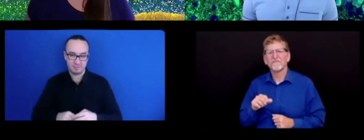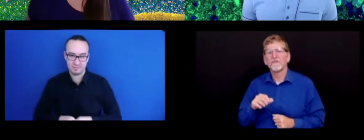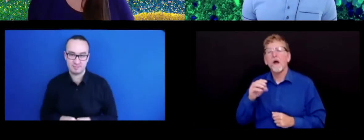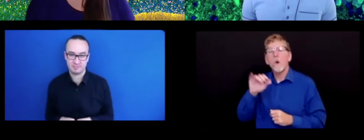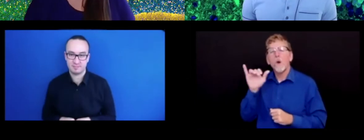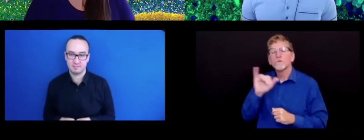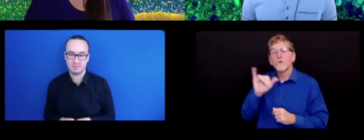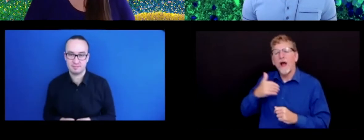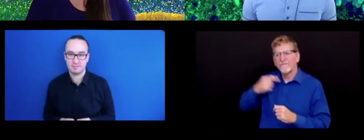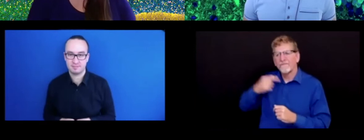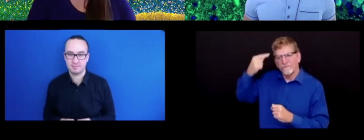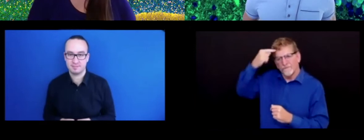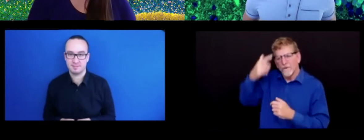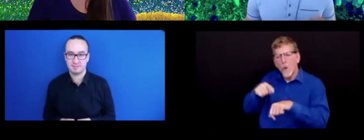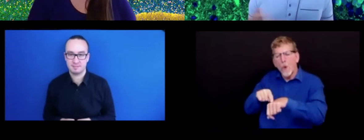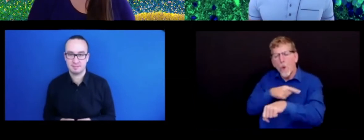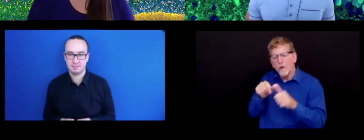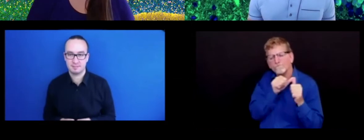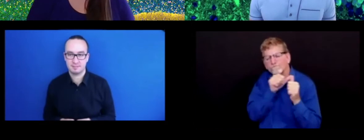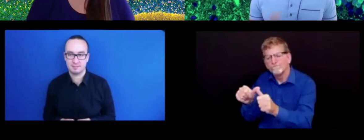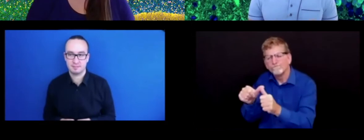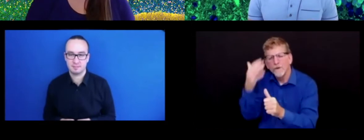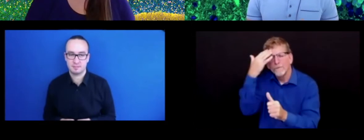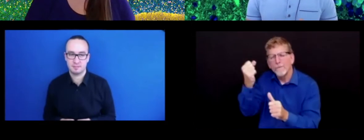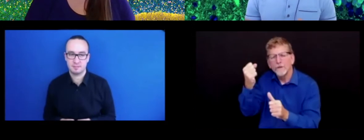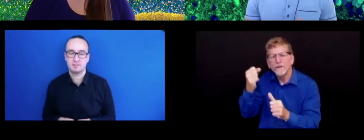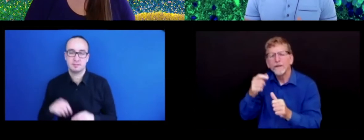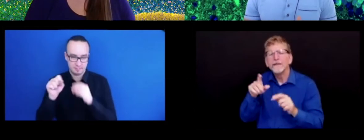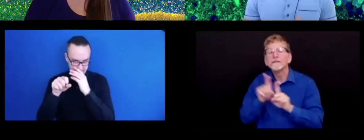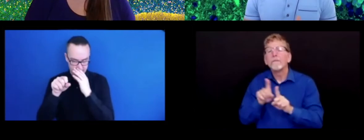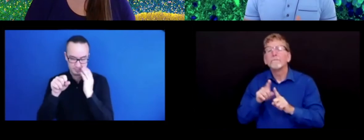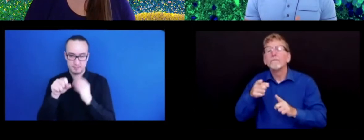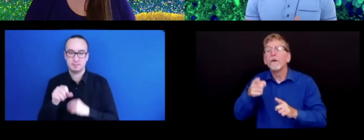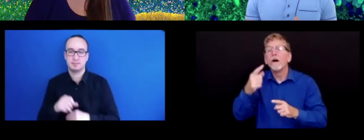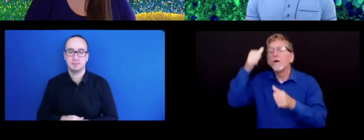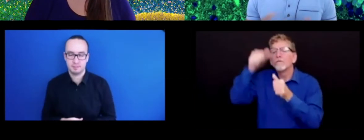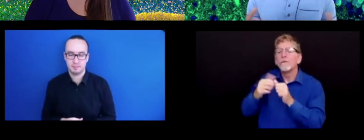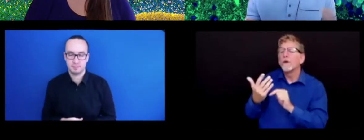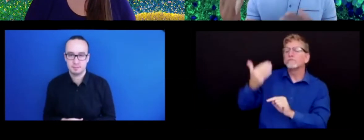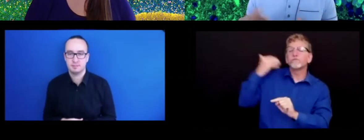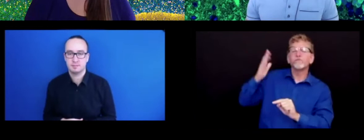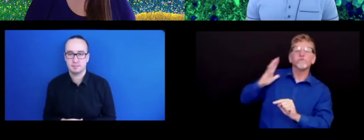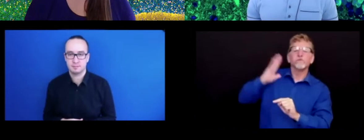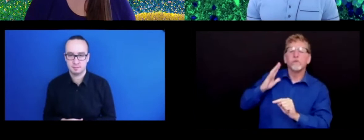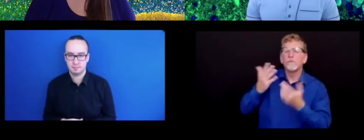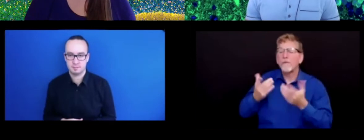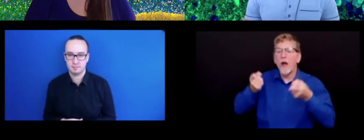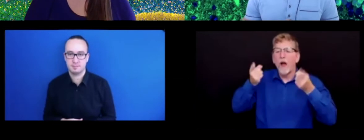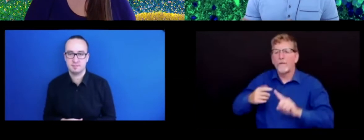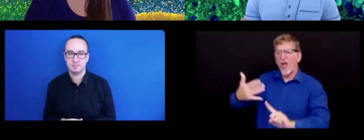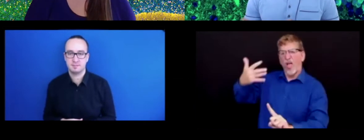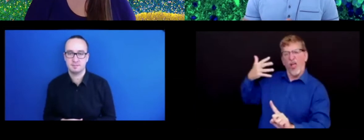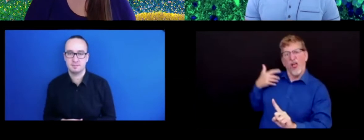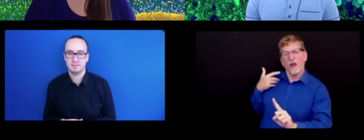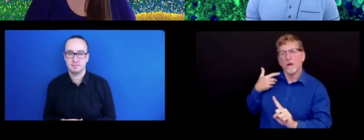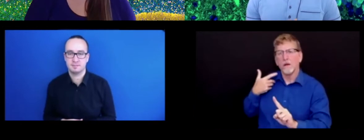memory too, right? We this is the sort of memory that you might see when you're trying to remember things that